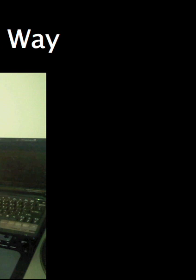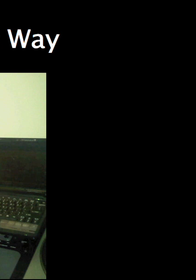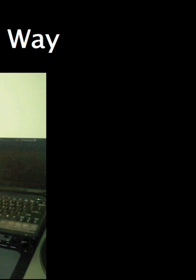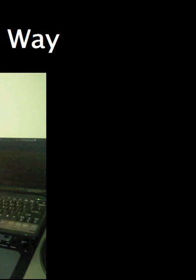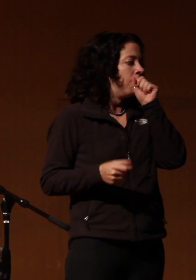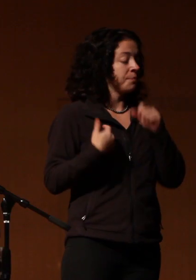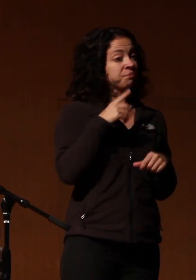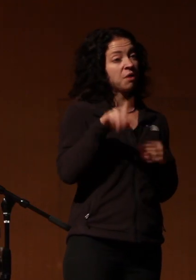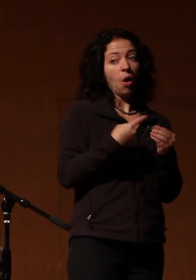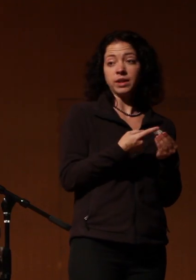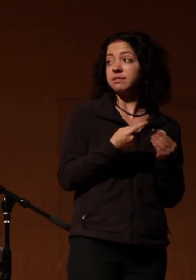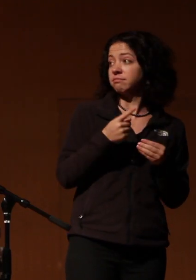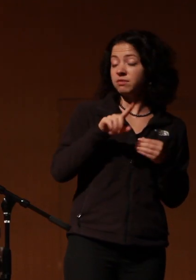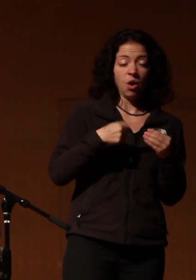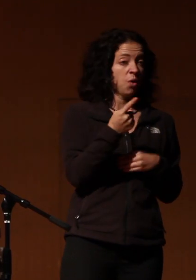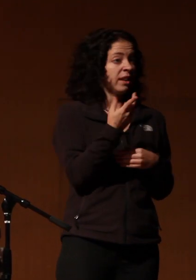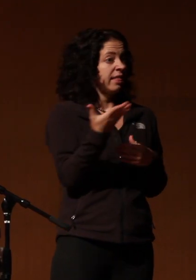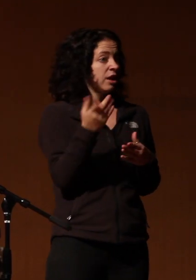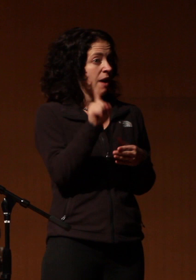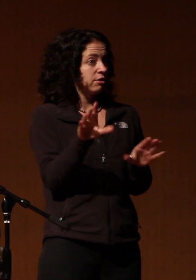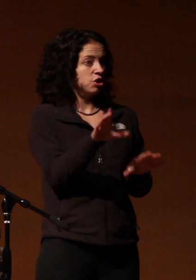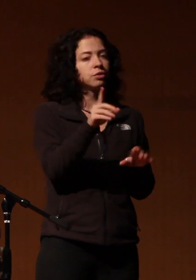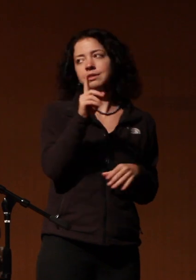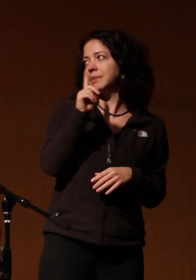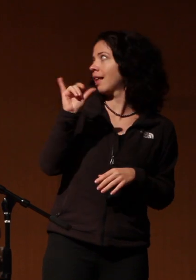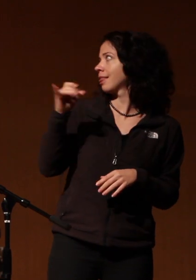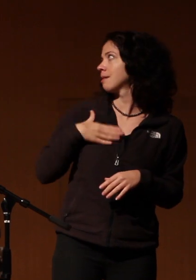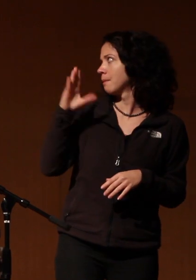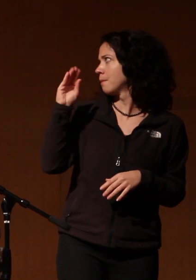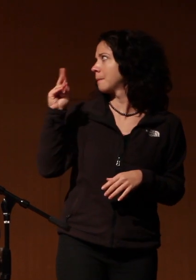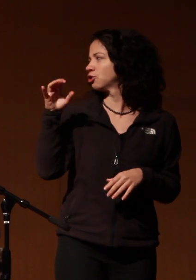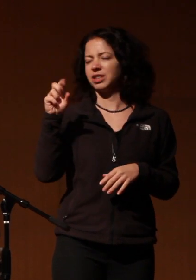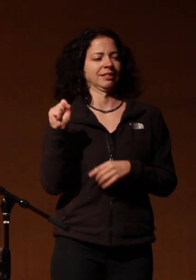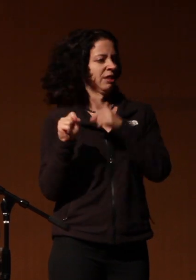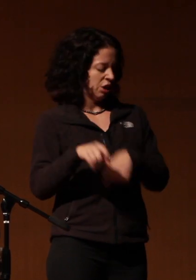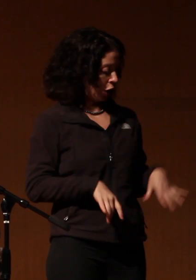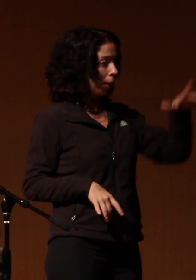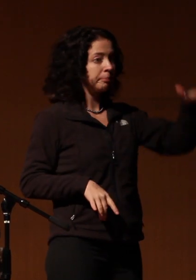all you have to do is be like my boy patricia who's a wack ass DJing just press the damn button